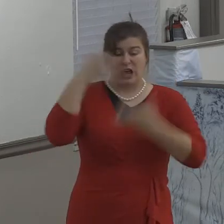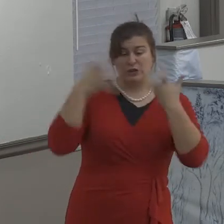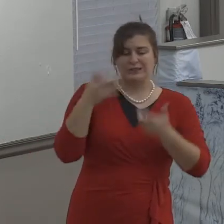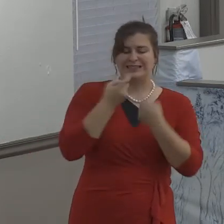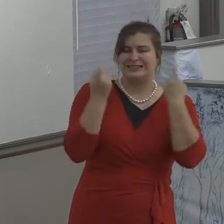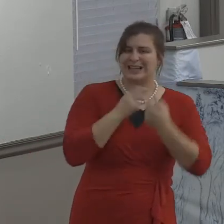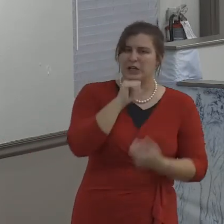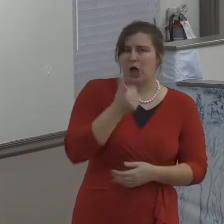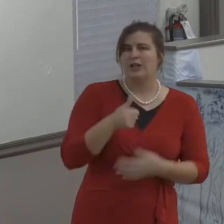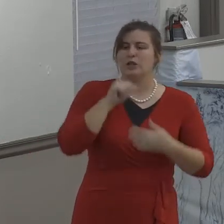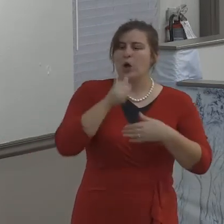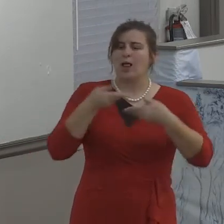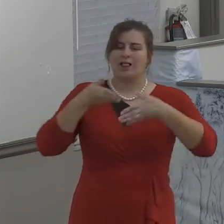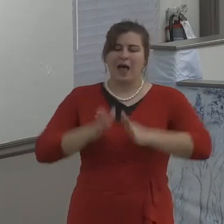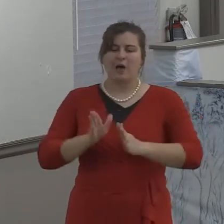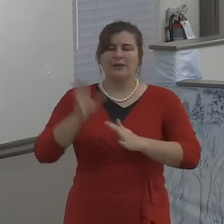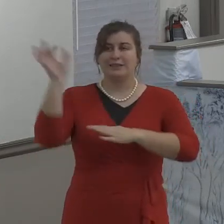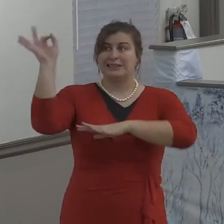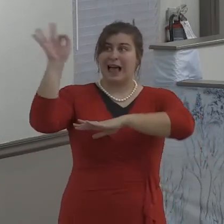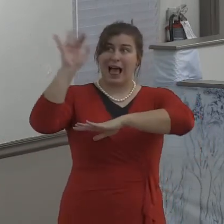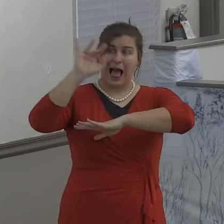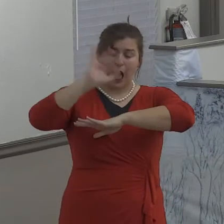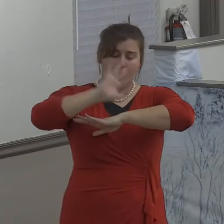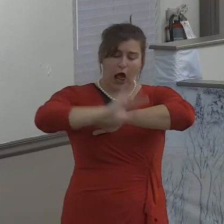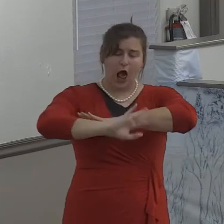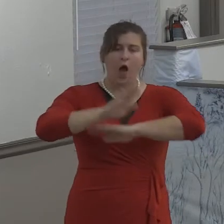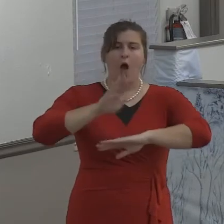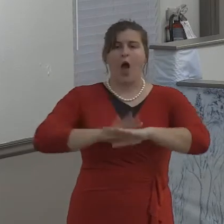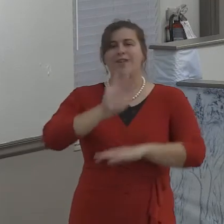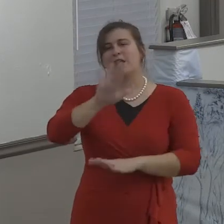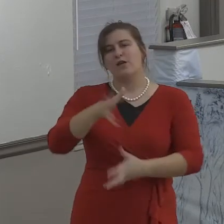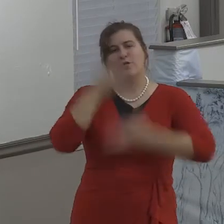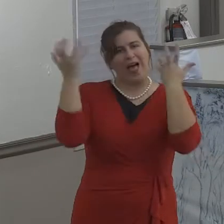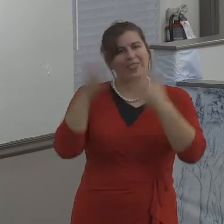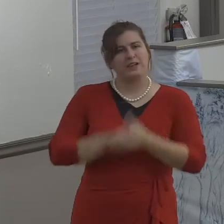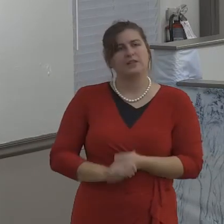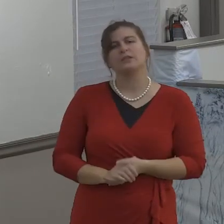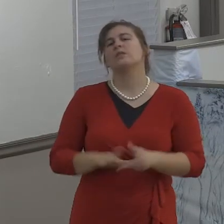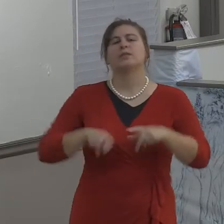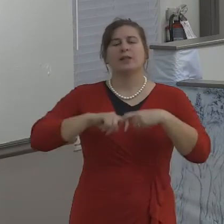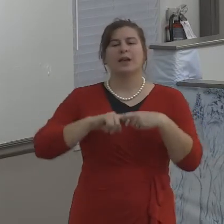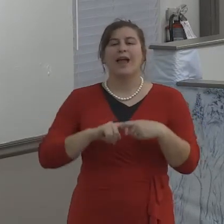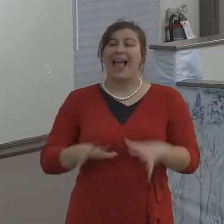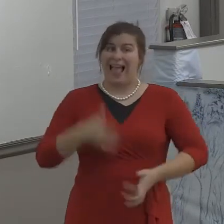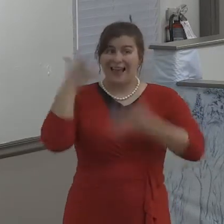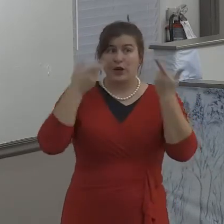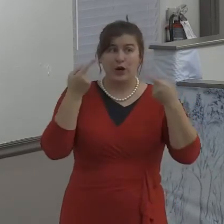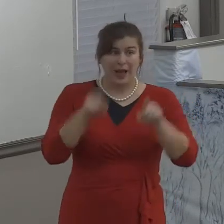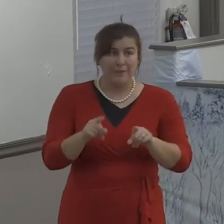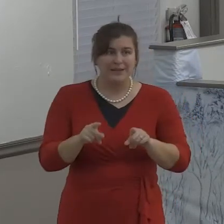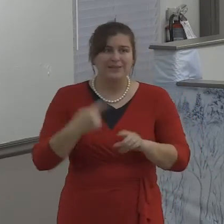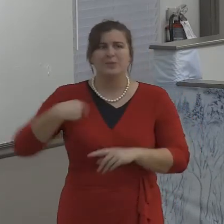not going to be better. it's not going to be better. So resolve arguments